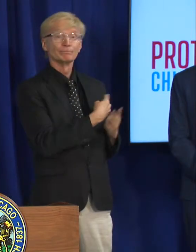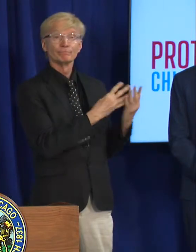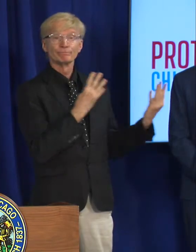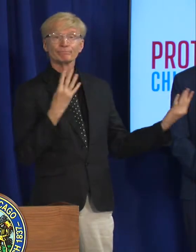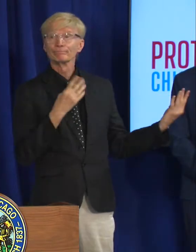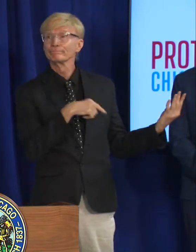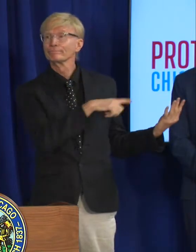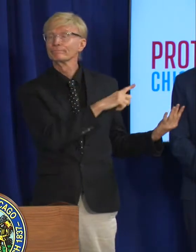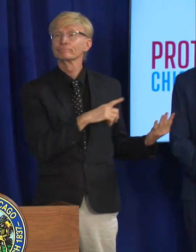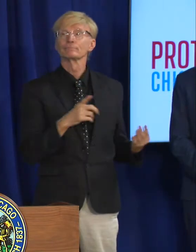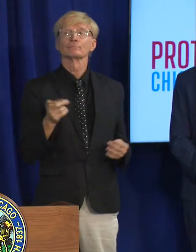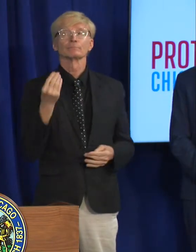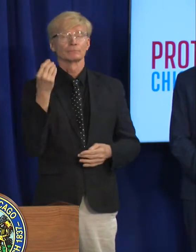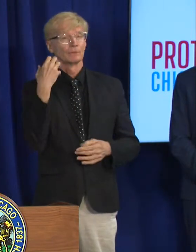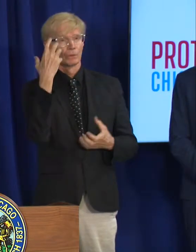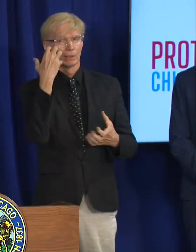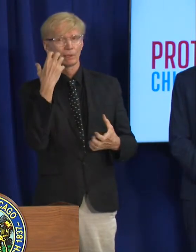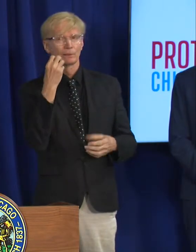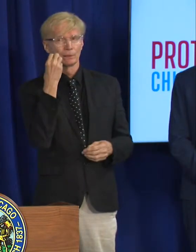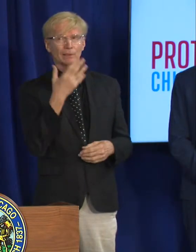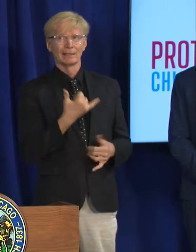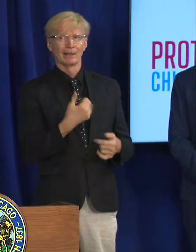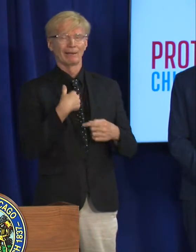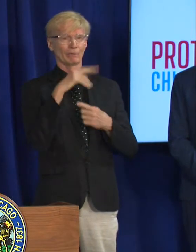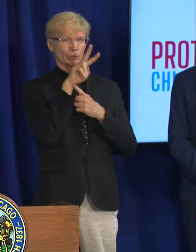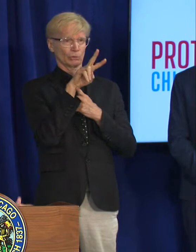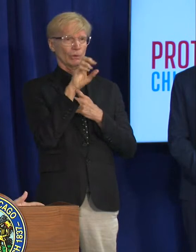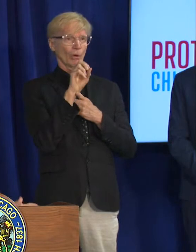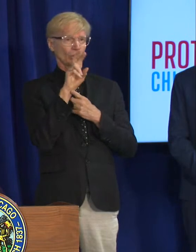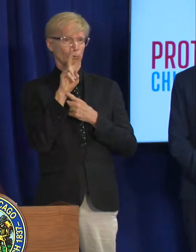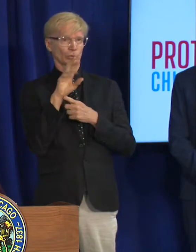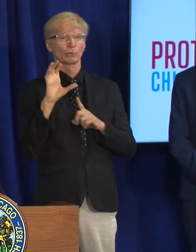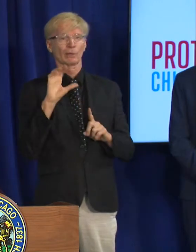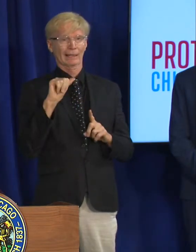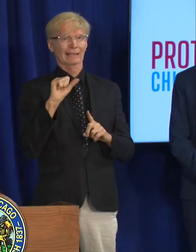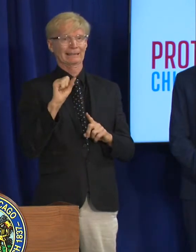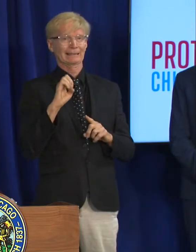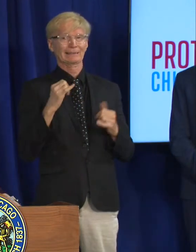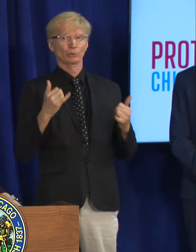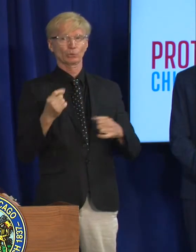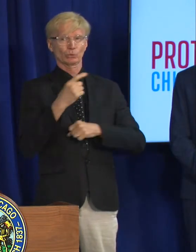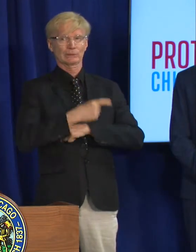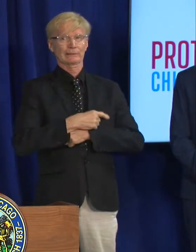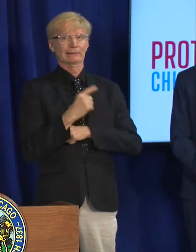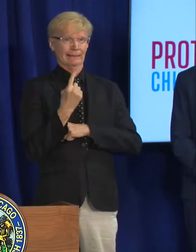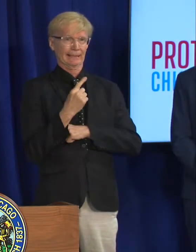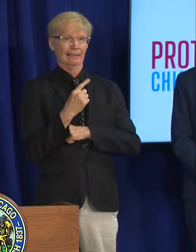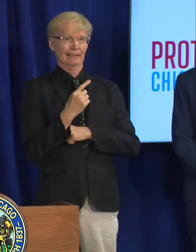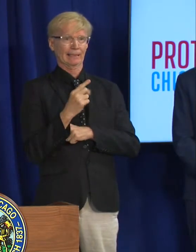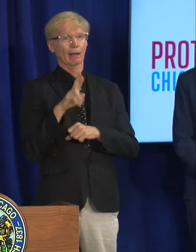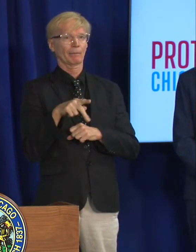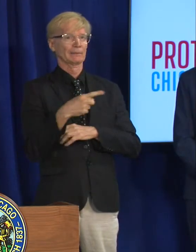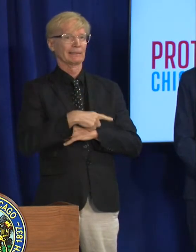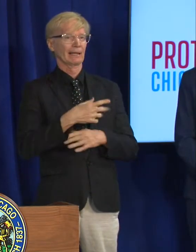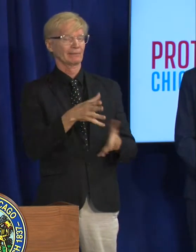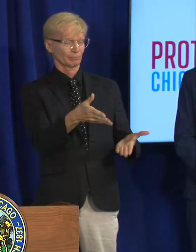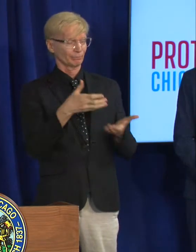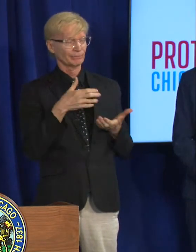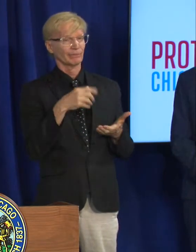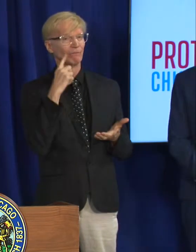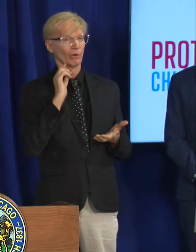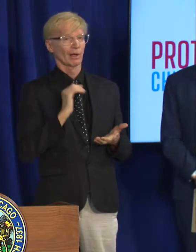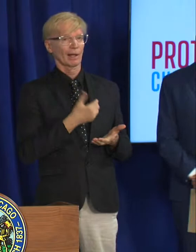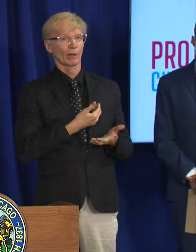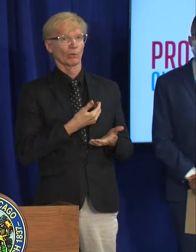to yeah and i just got our update that there's 202 cases okay as of today now it just today's update came in so